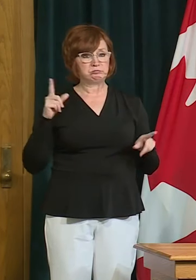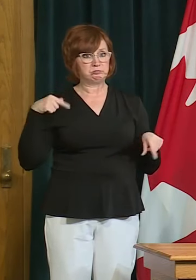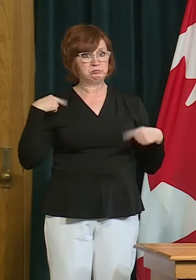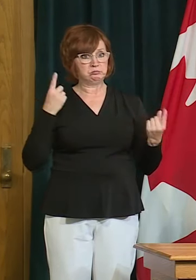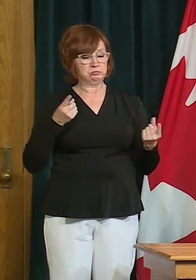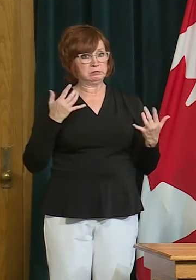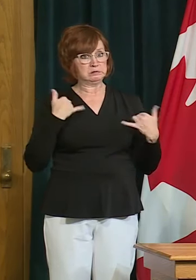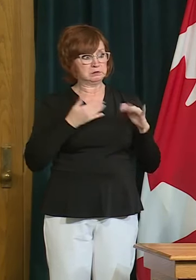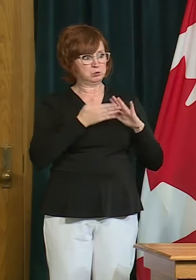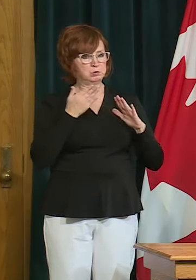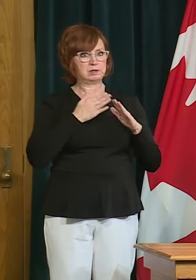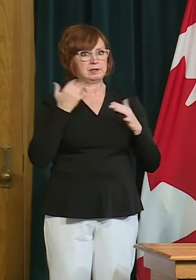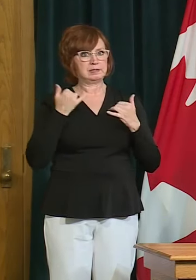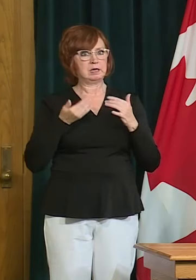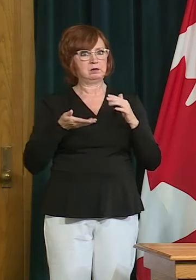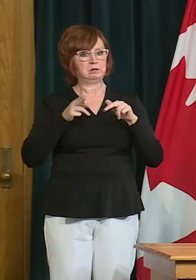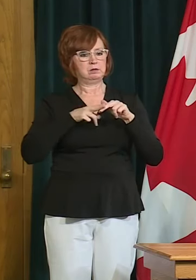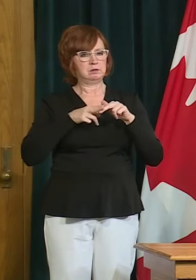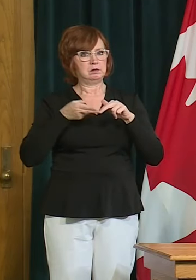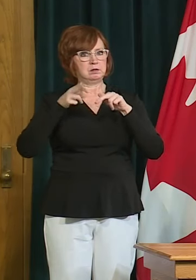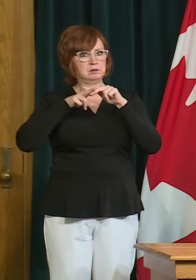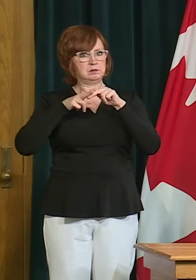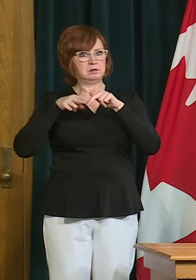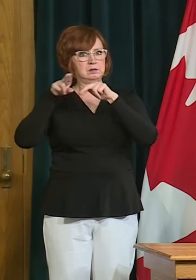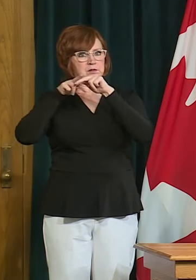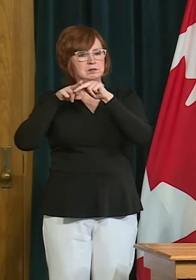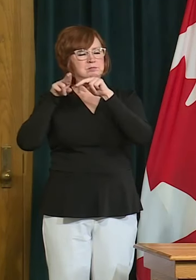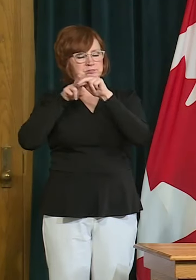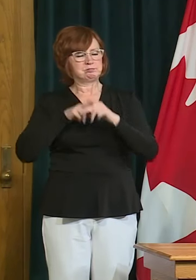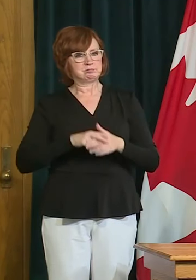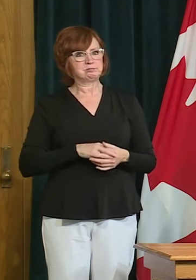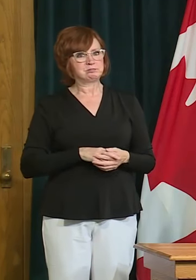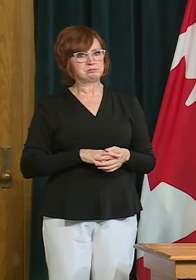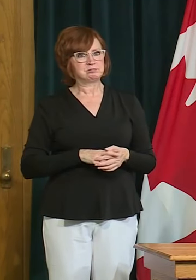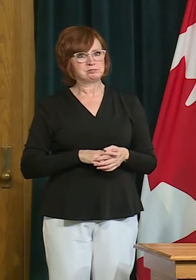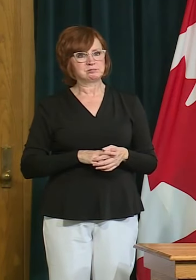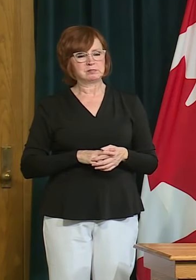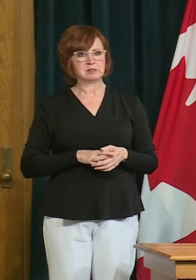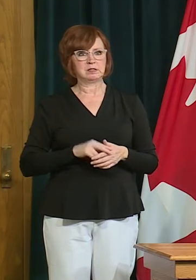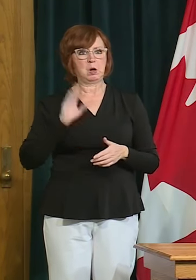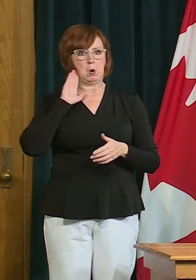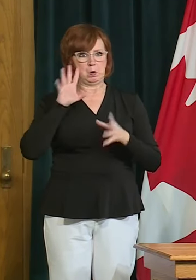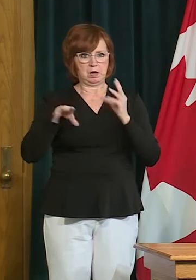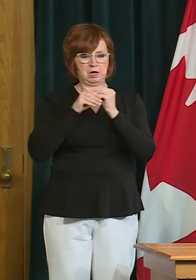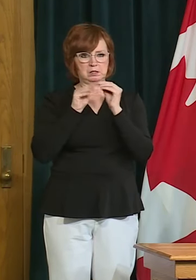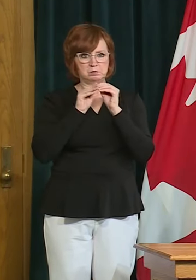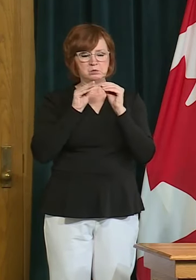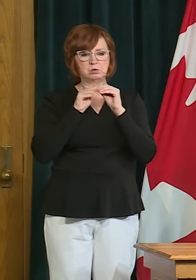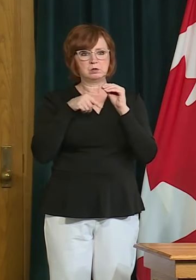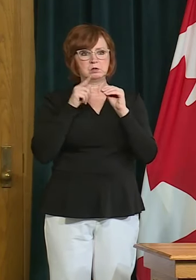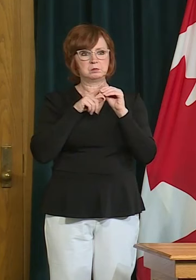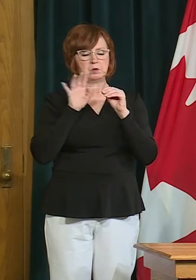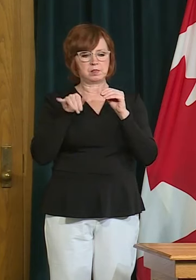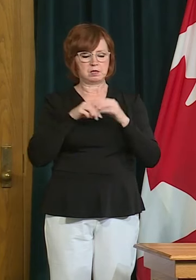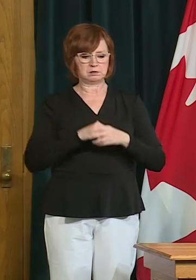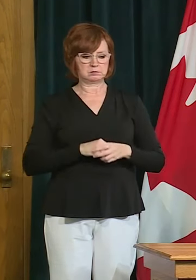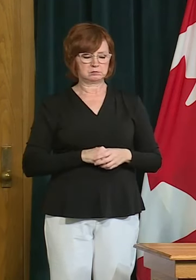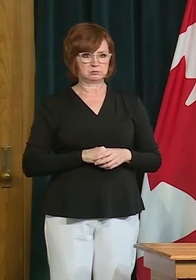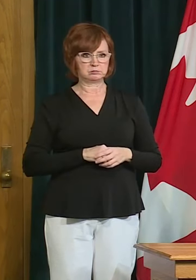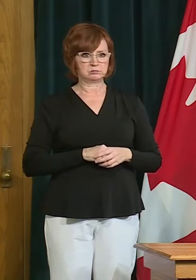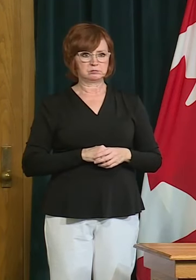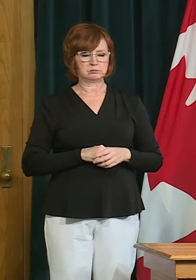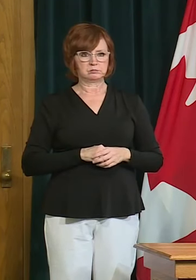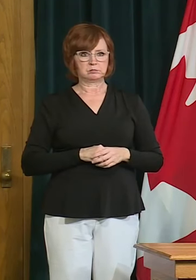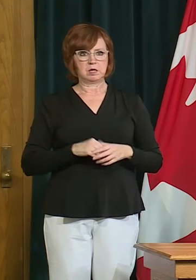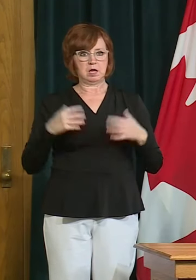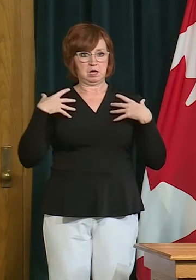have started that reopening and are actively working on that we will have more to say on on the advancement of reopening